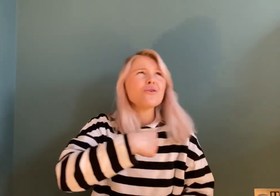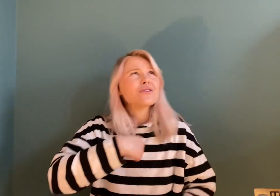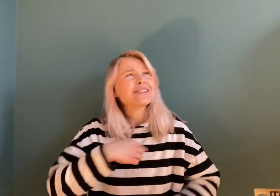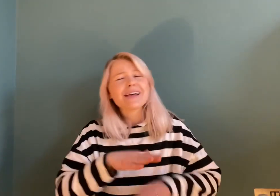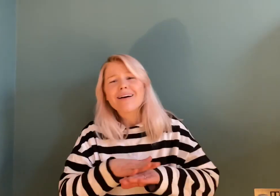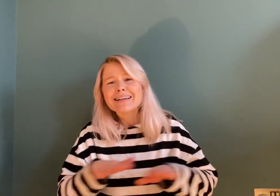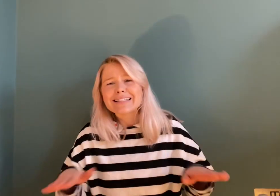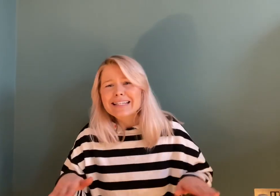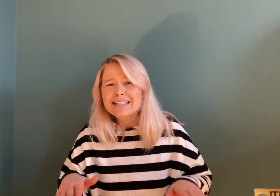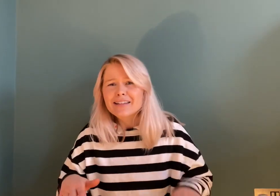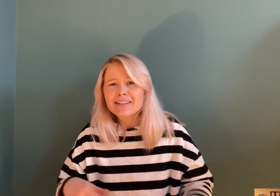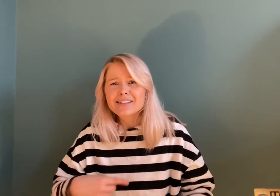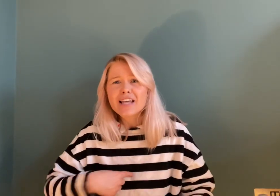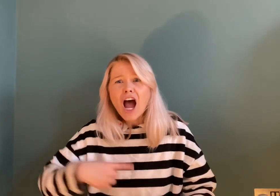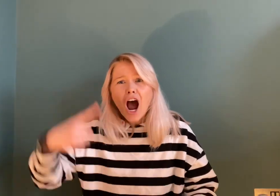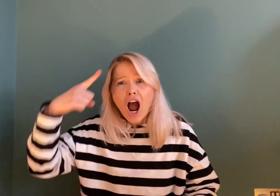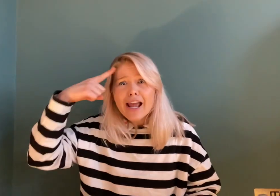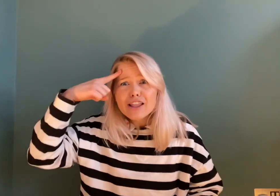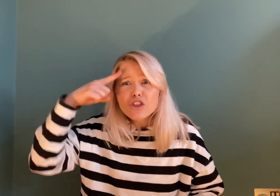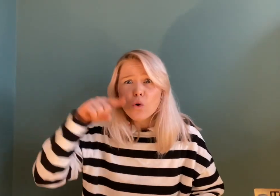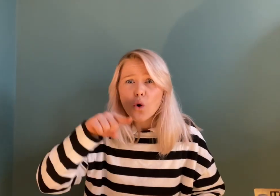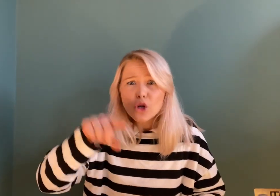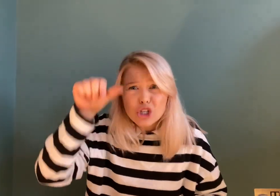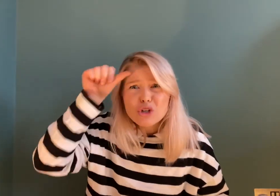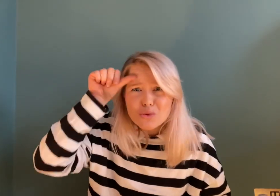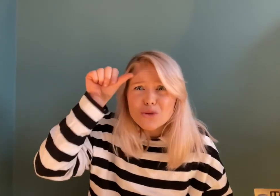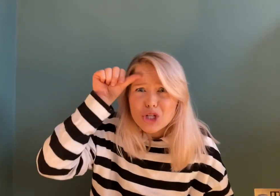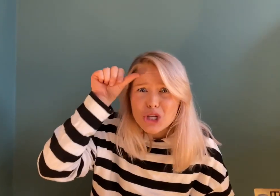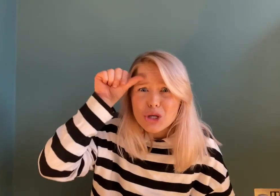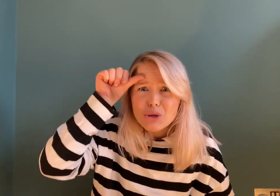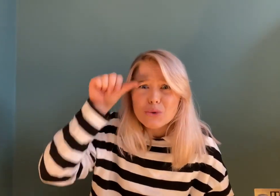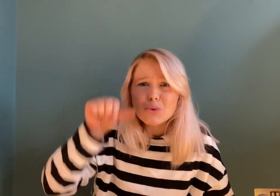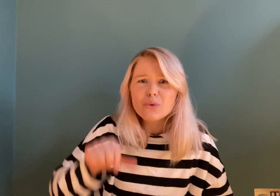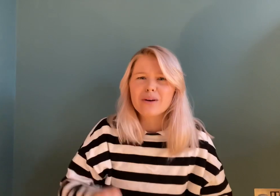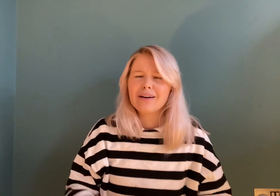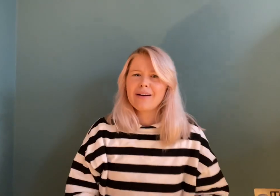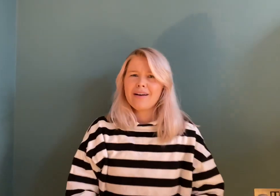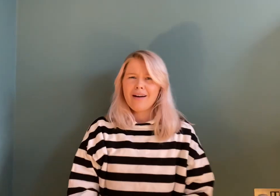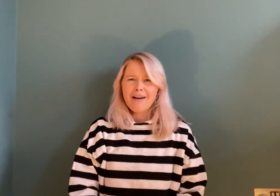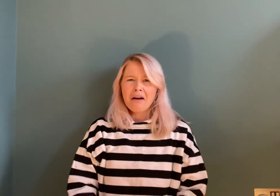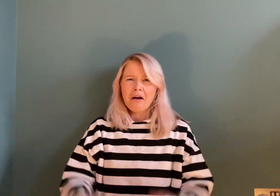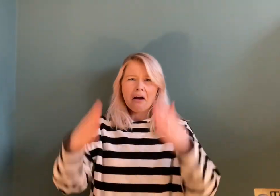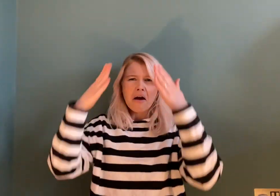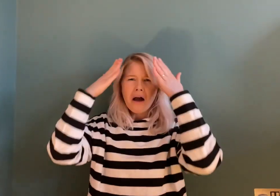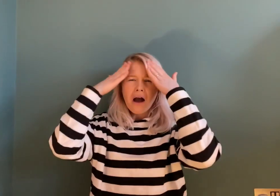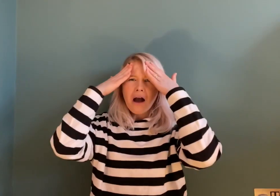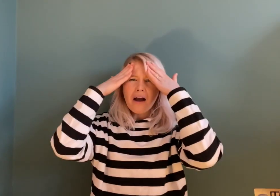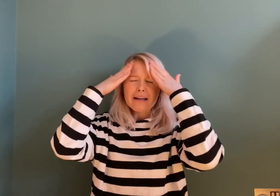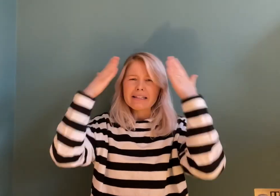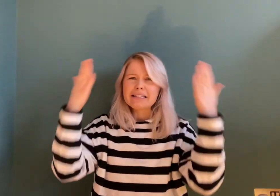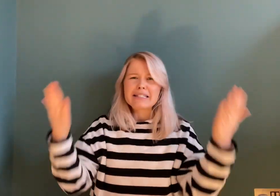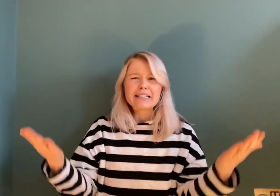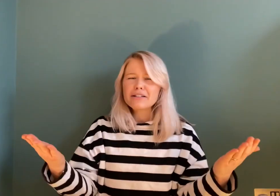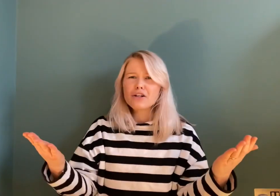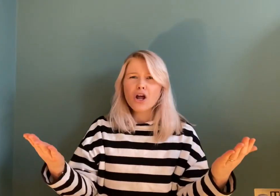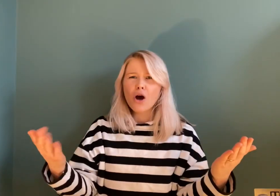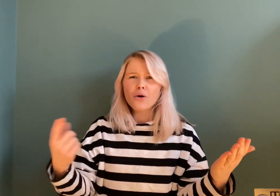I didn't. I thought you knew. I didn't know.